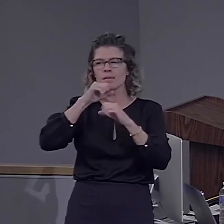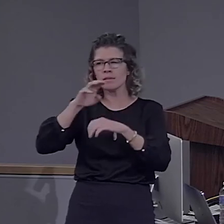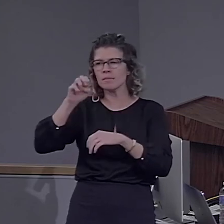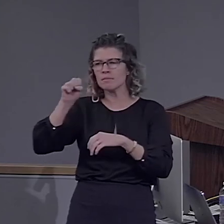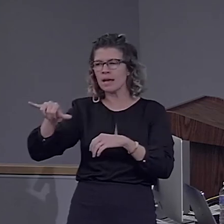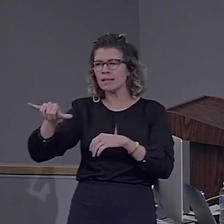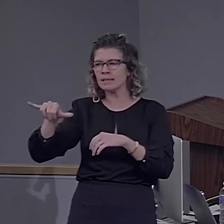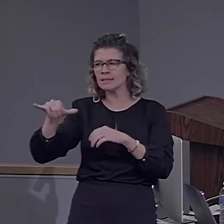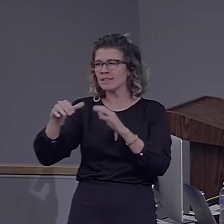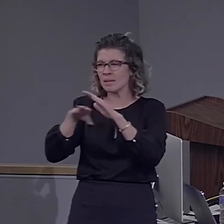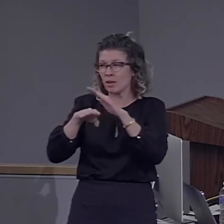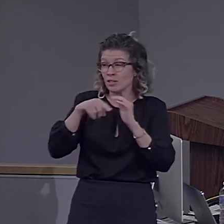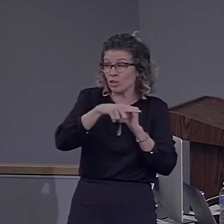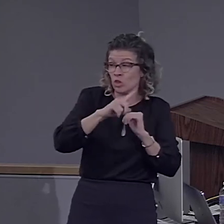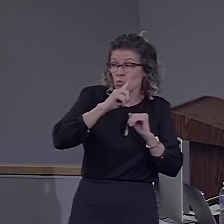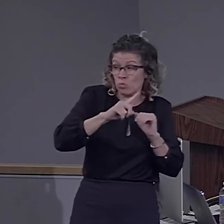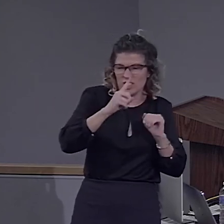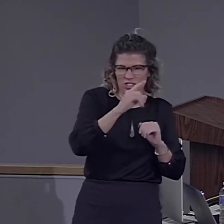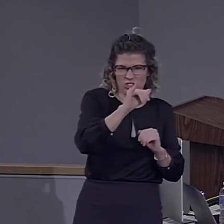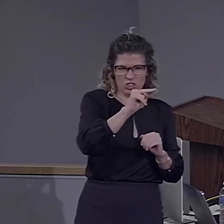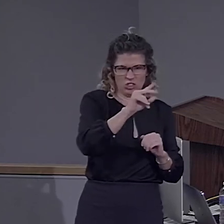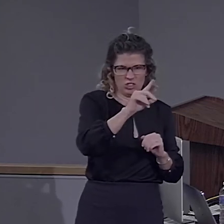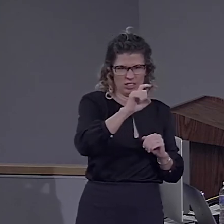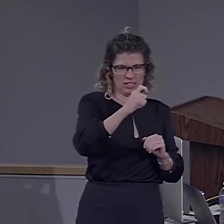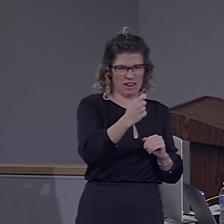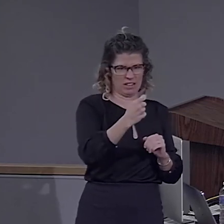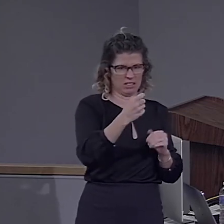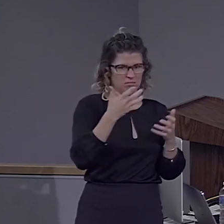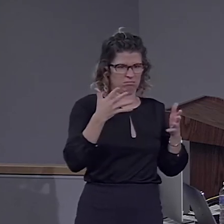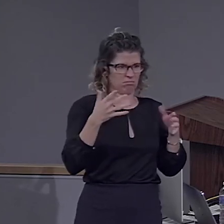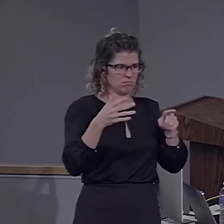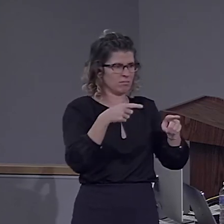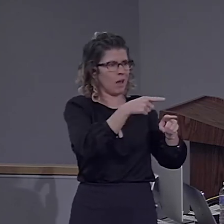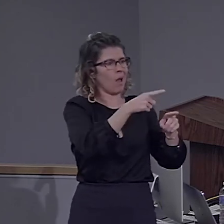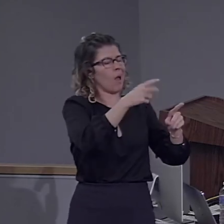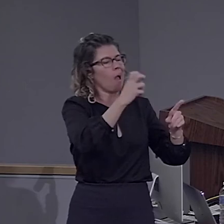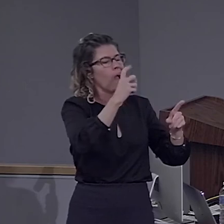indices, indexes, indexicals. They point to a particular quantity.